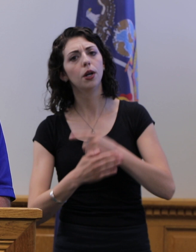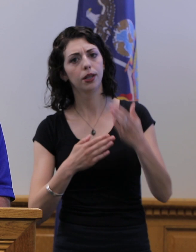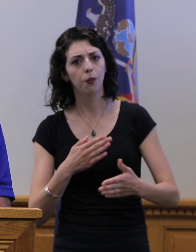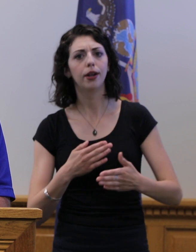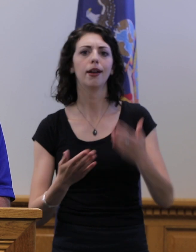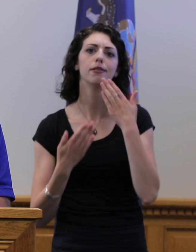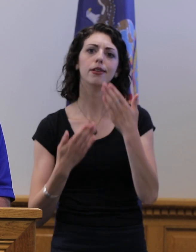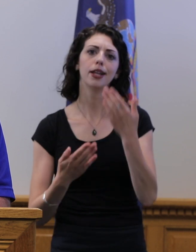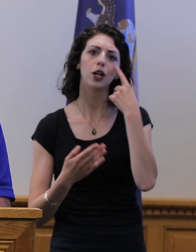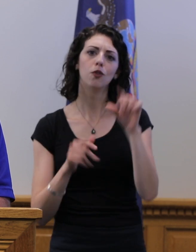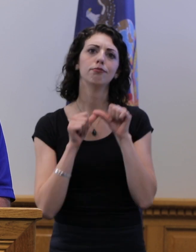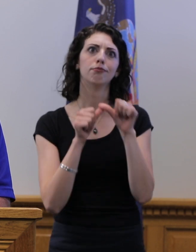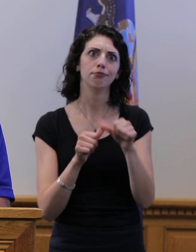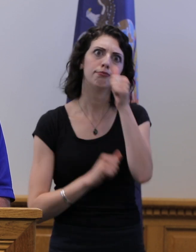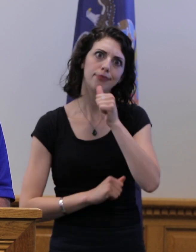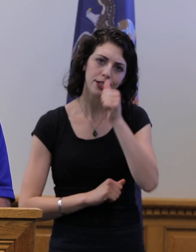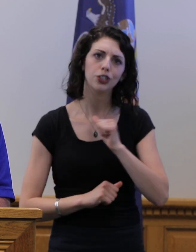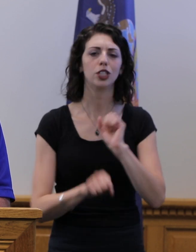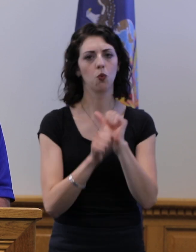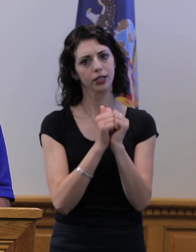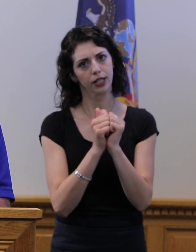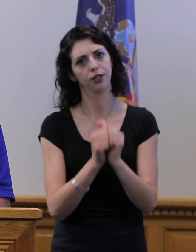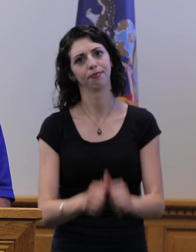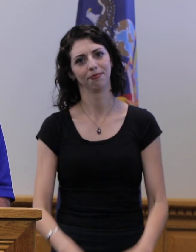and thank you for your continued patience and cooperation.